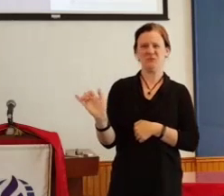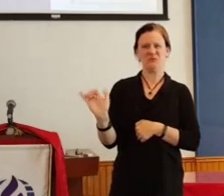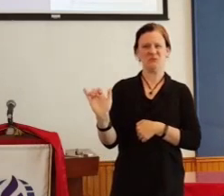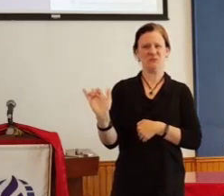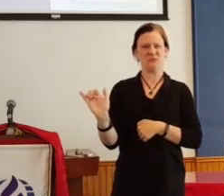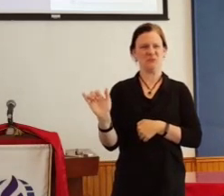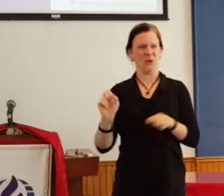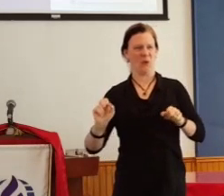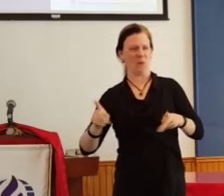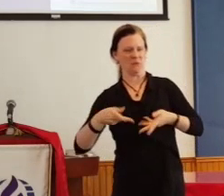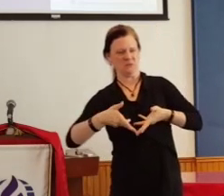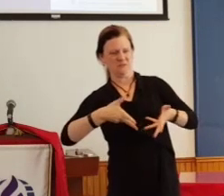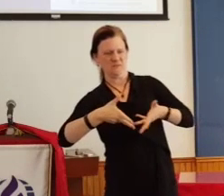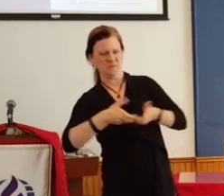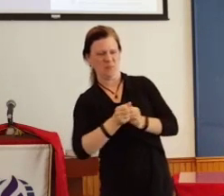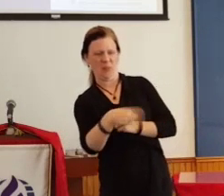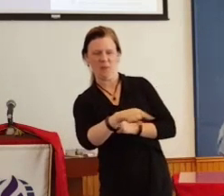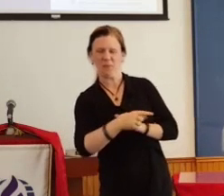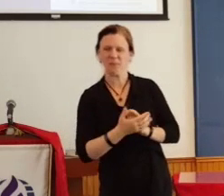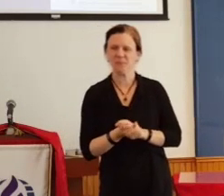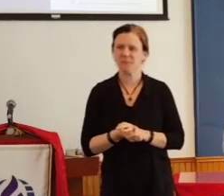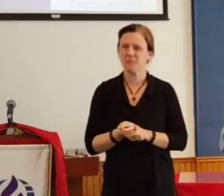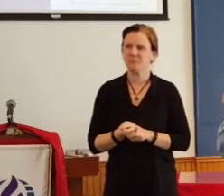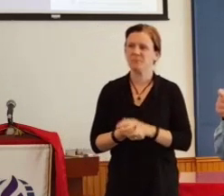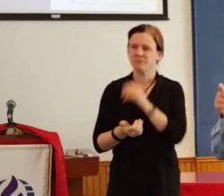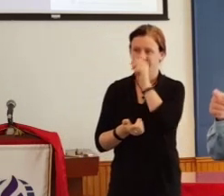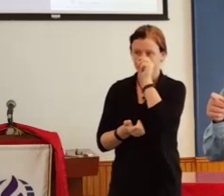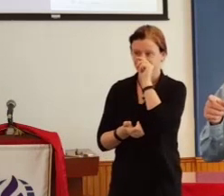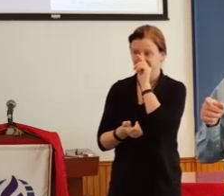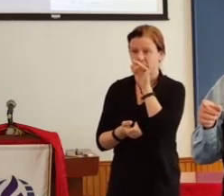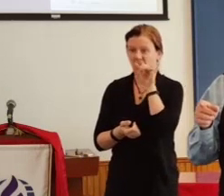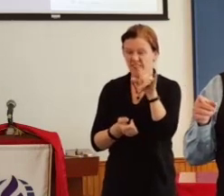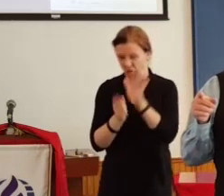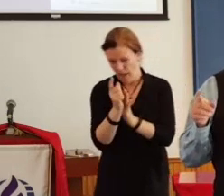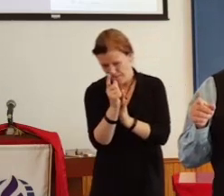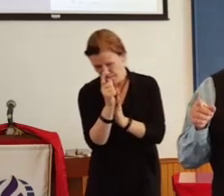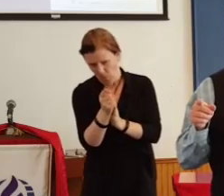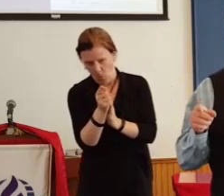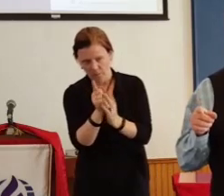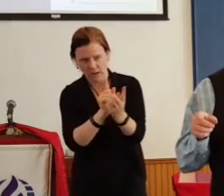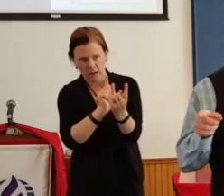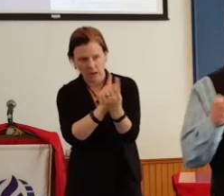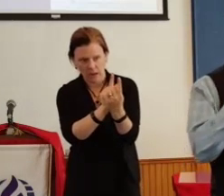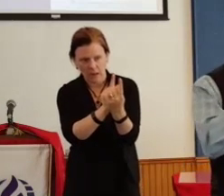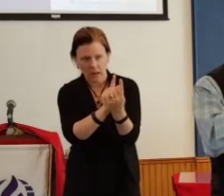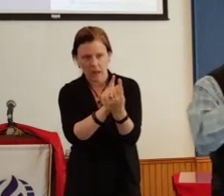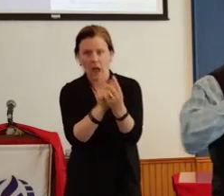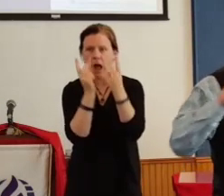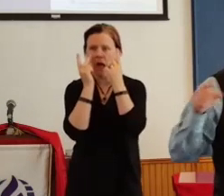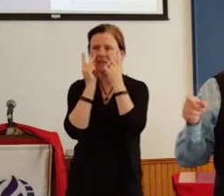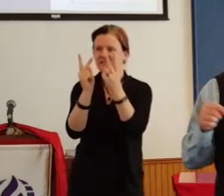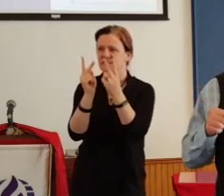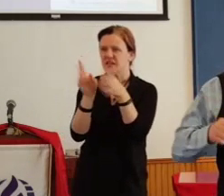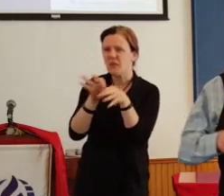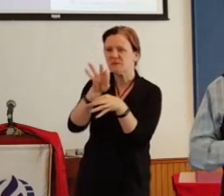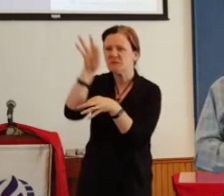engage them. For it's in moments like that that I see the Spirit working in each of us.